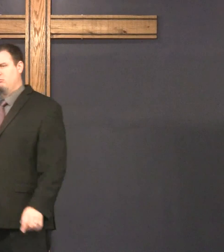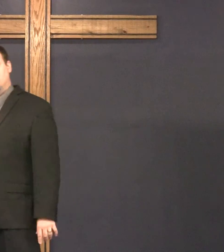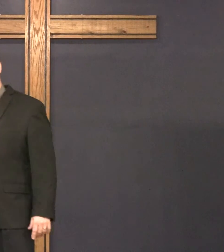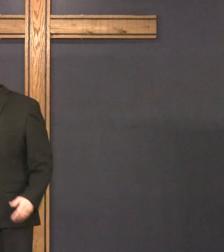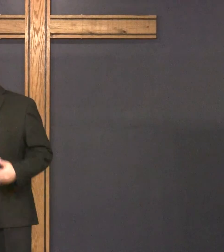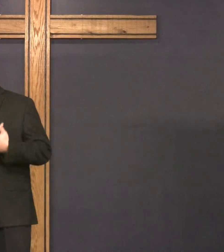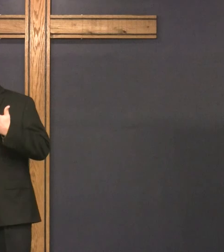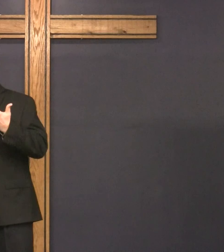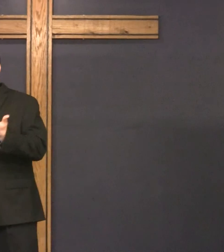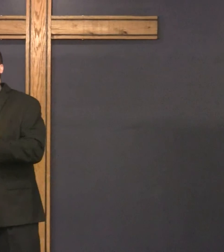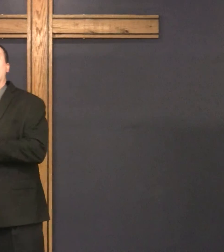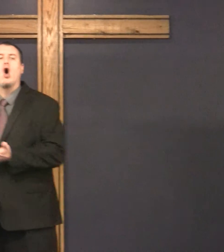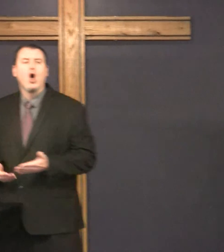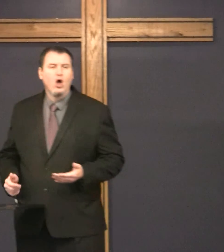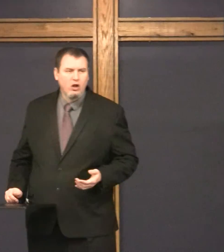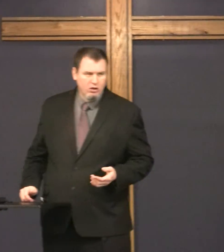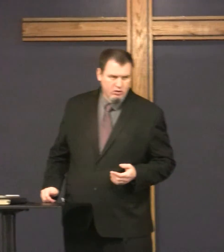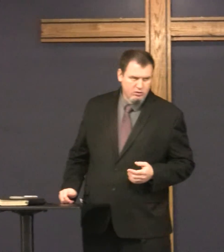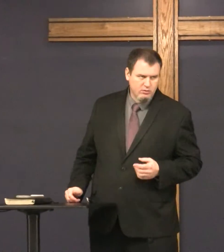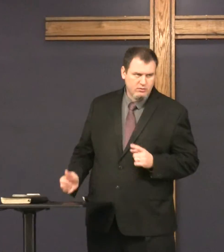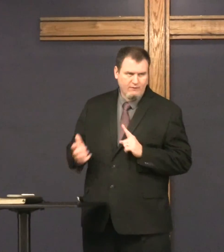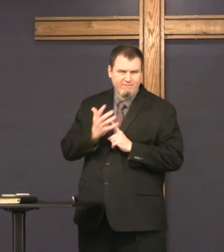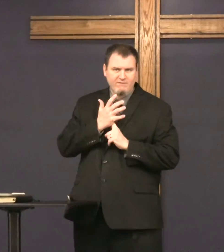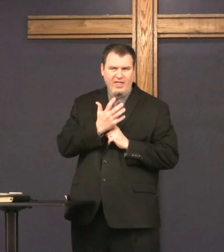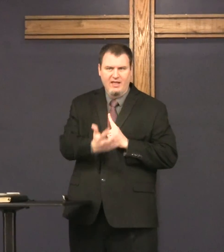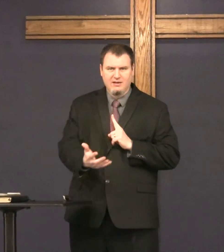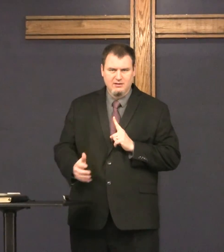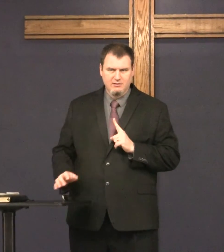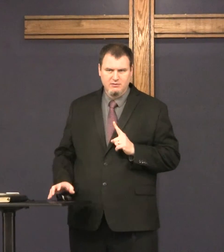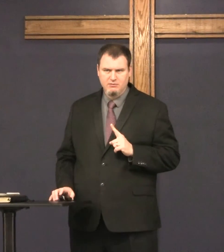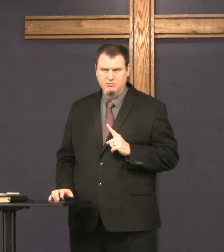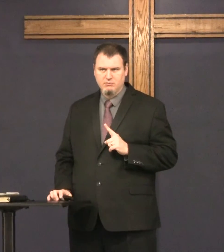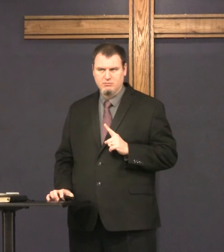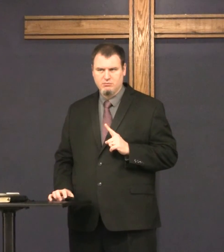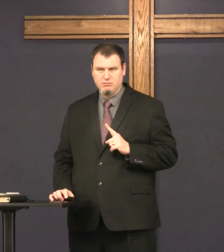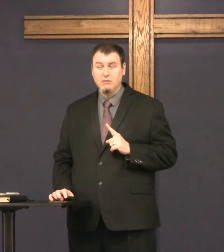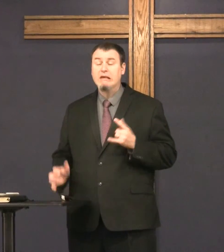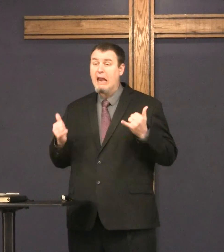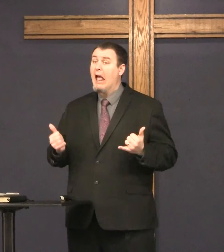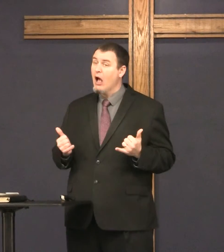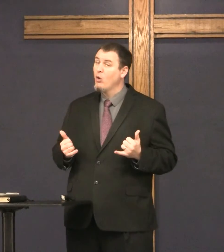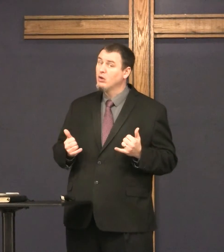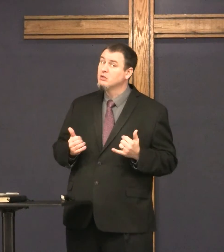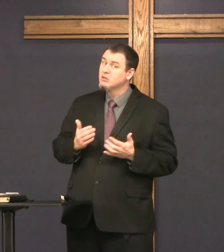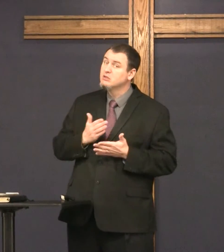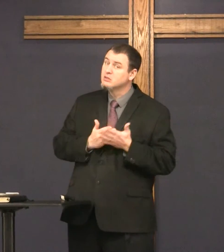No exceptions. They would love. Now,